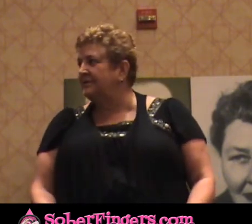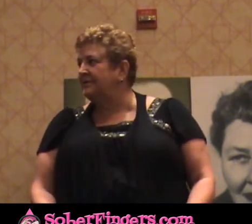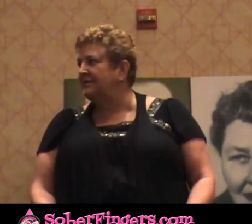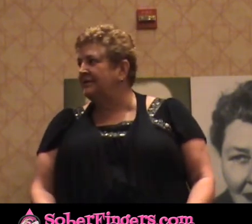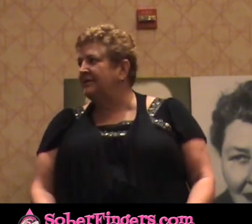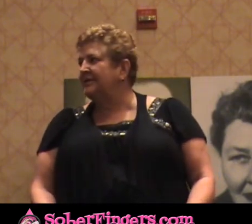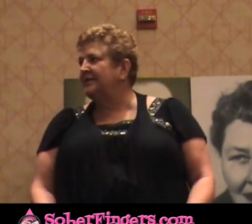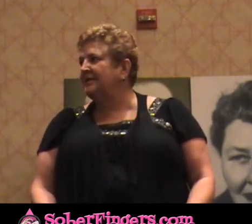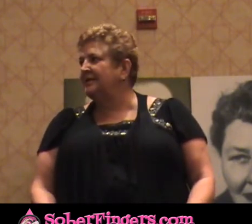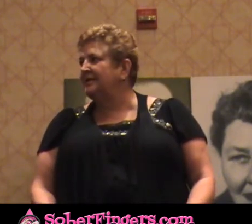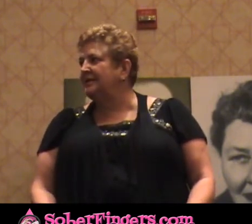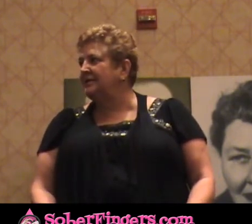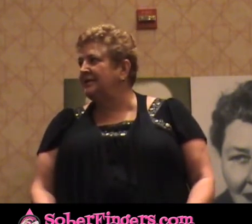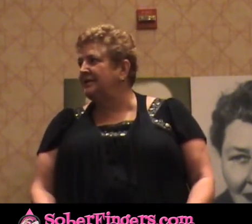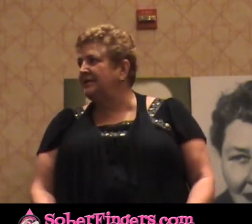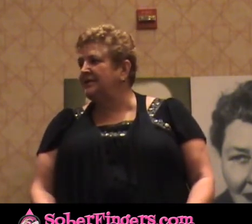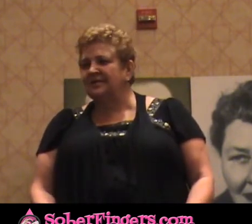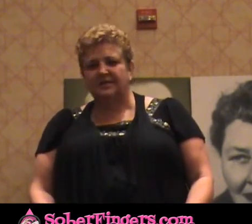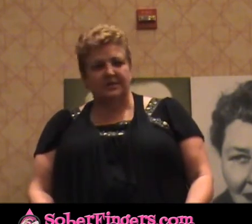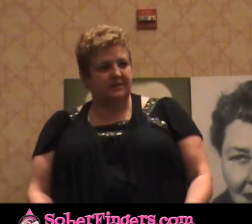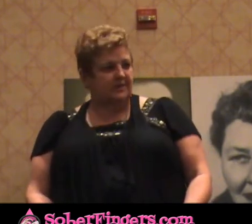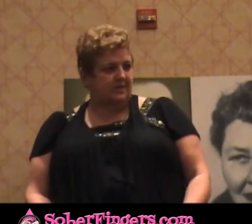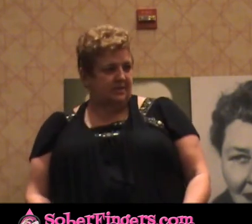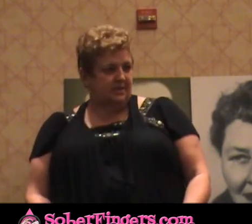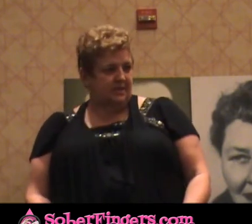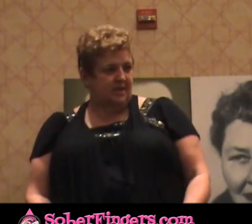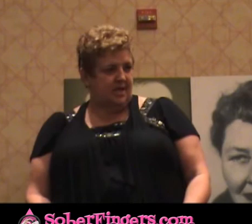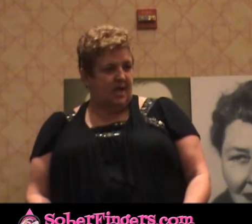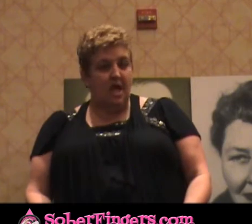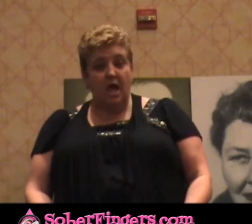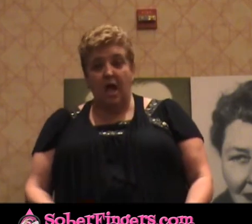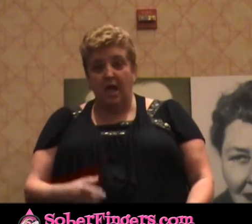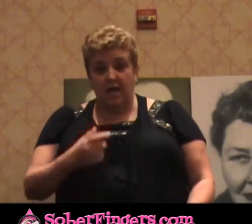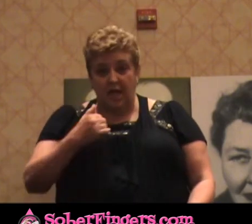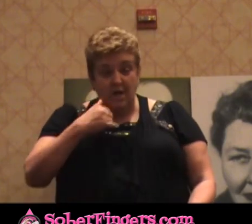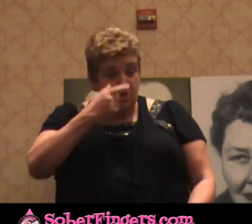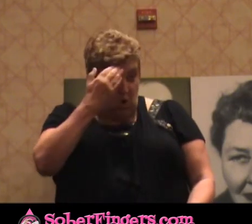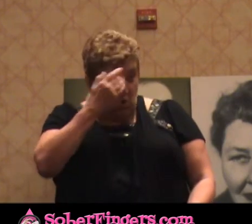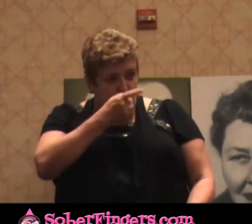He was like, know you. I gave you a ring. I asked you to marry me.